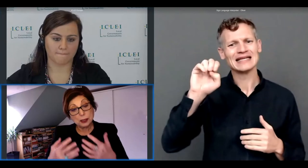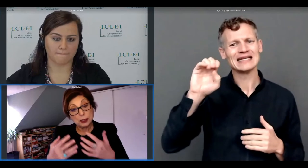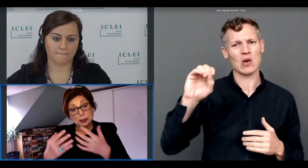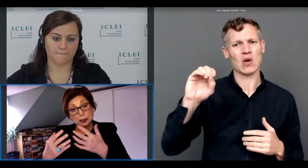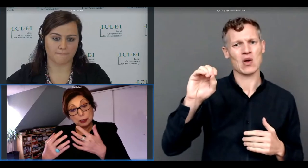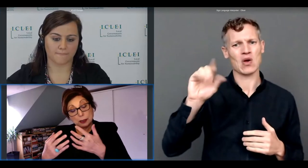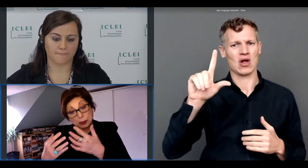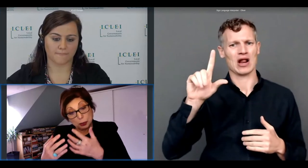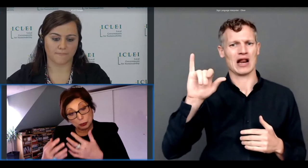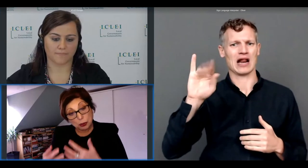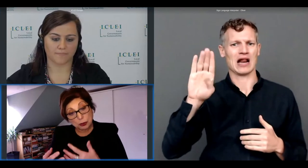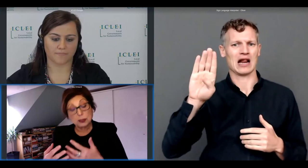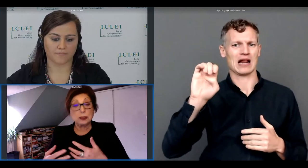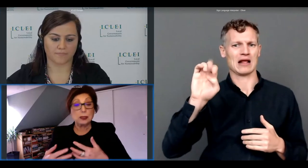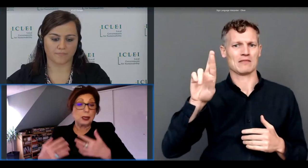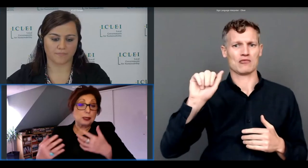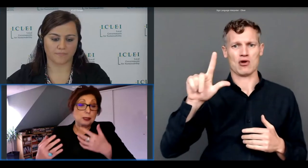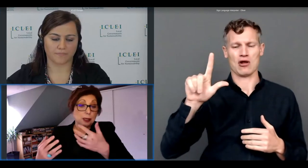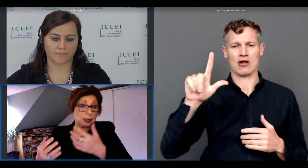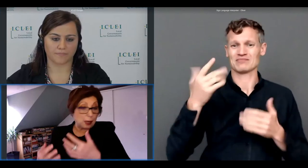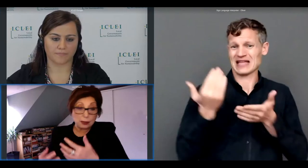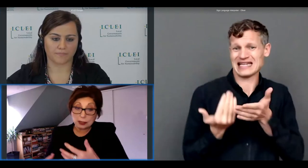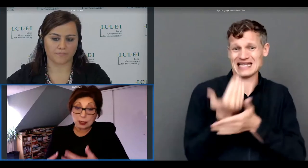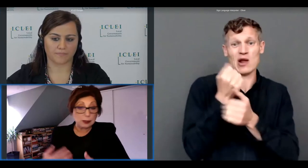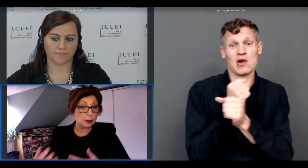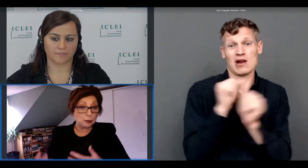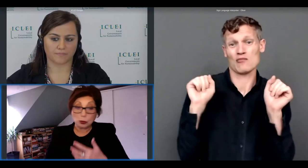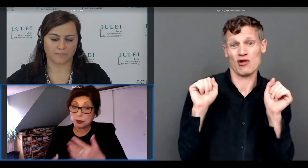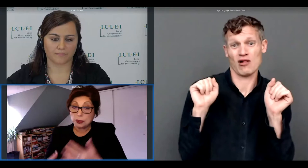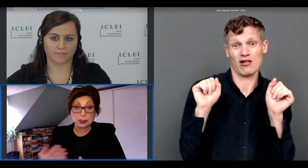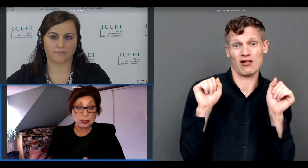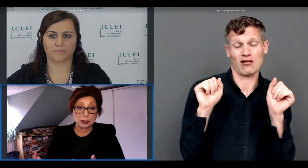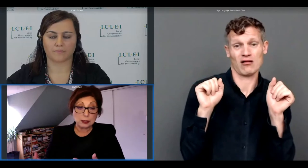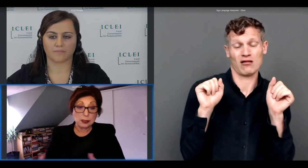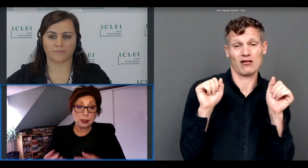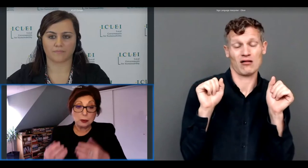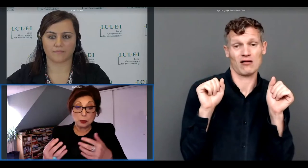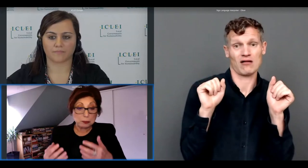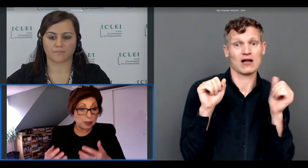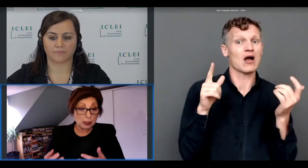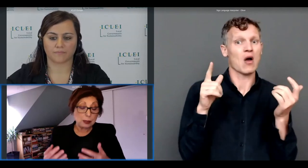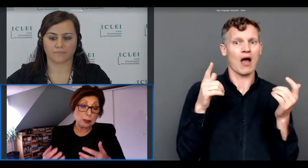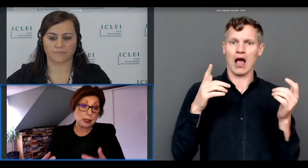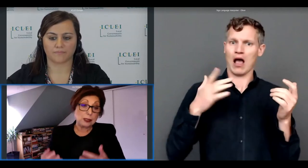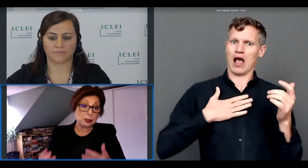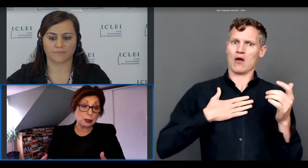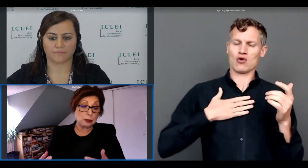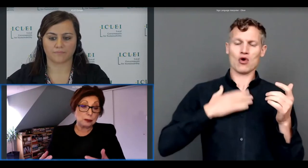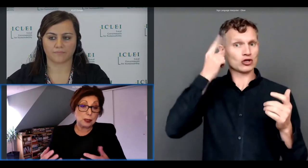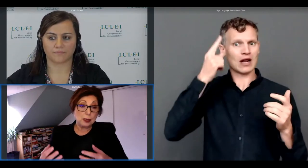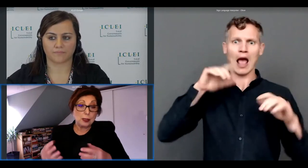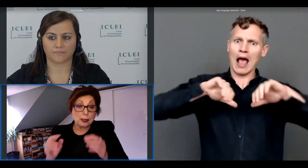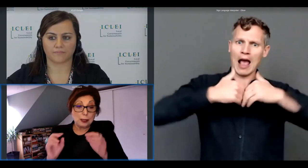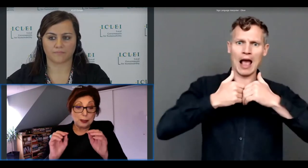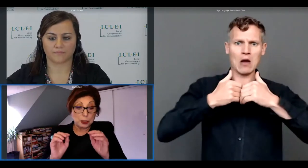growth and an understanding of growth in cities was mainly based on